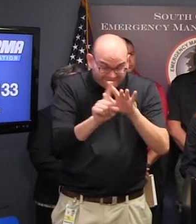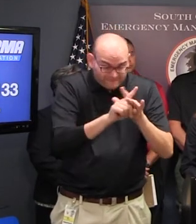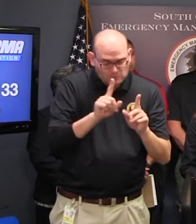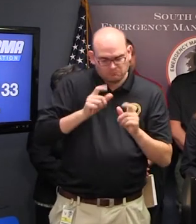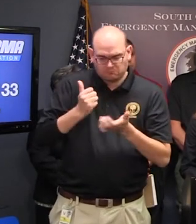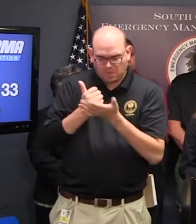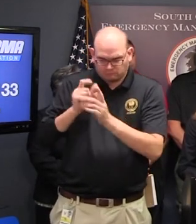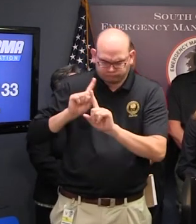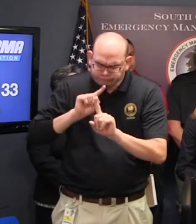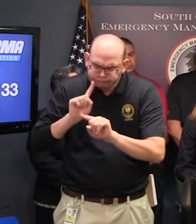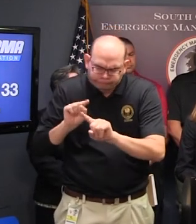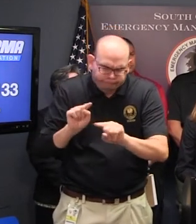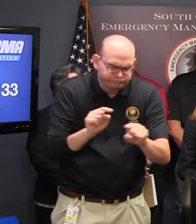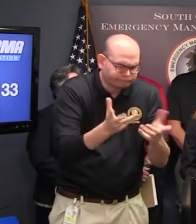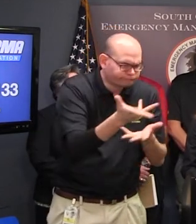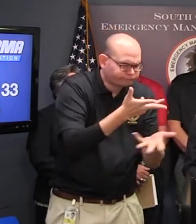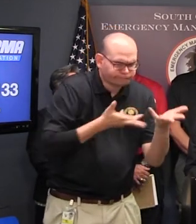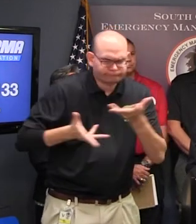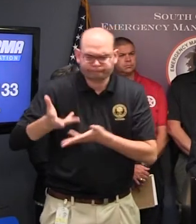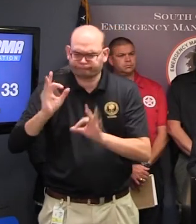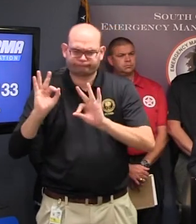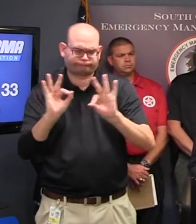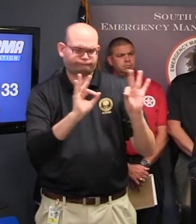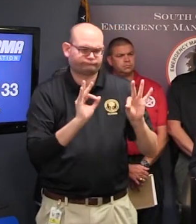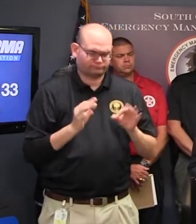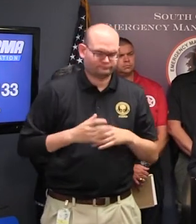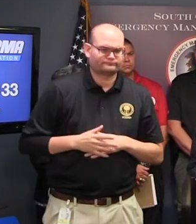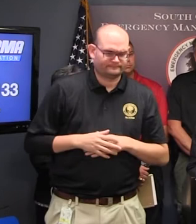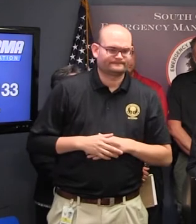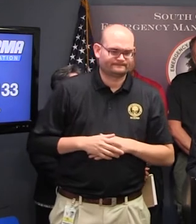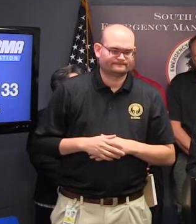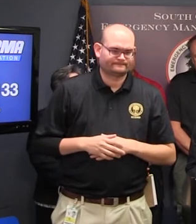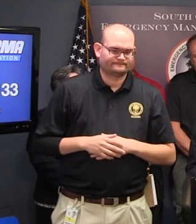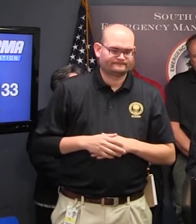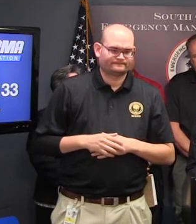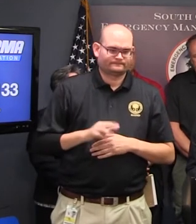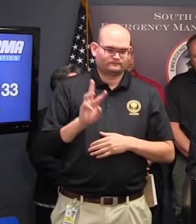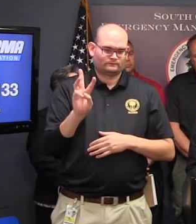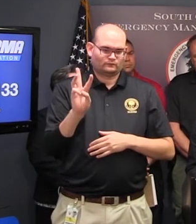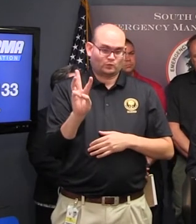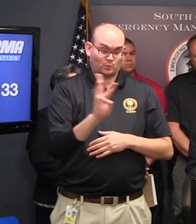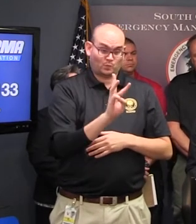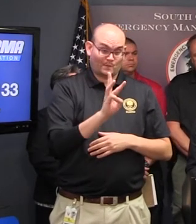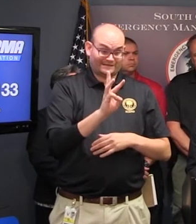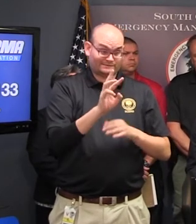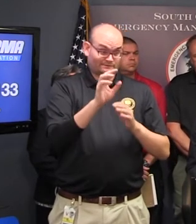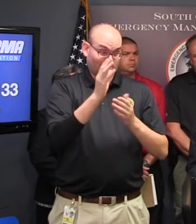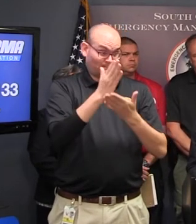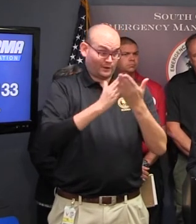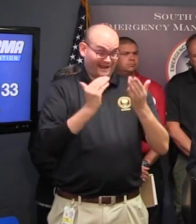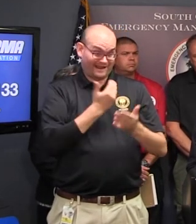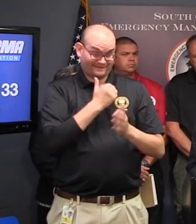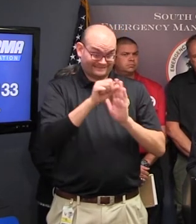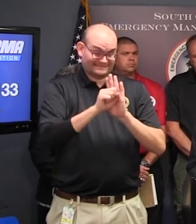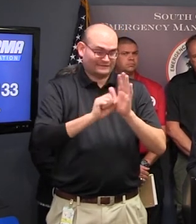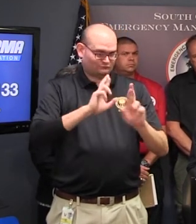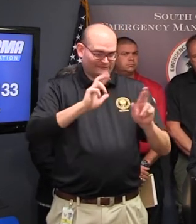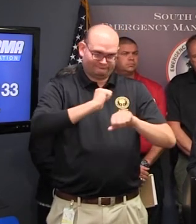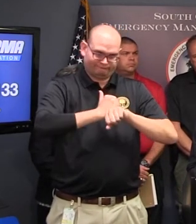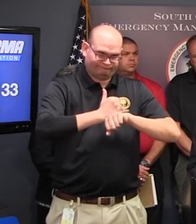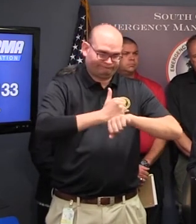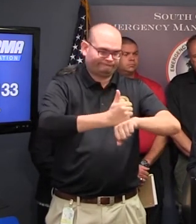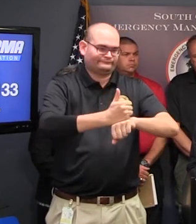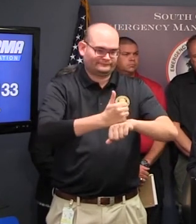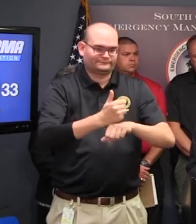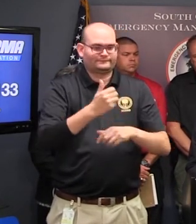coastal areas in the western part of our state and also stand ready to respond as may be needed for our sister states as